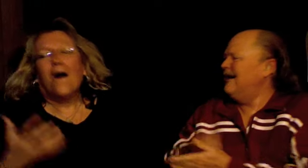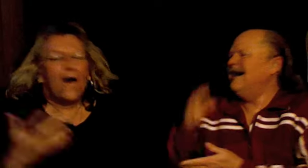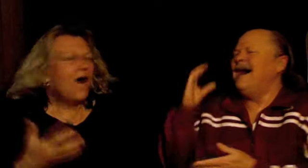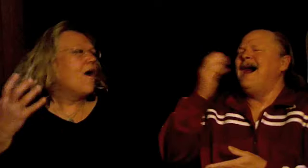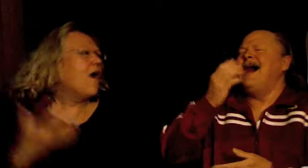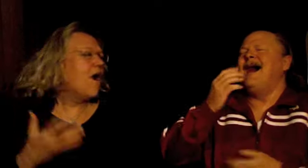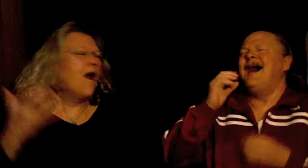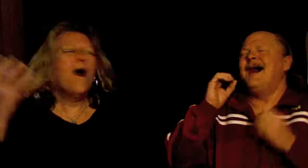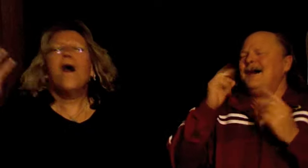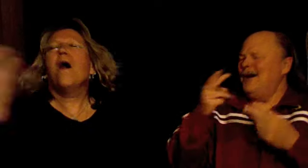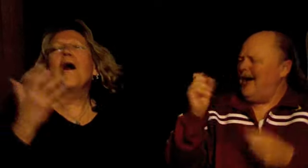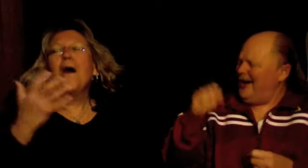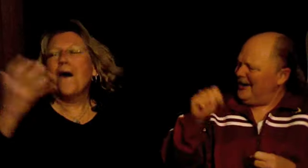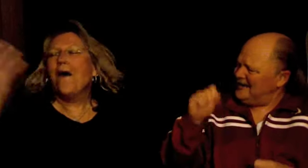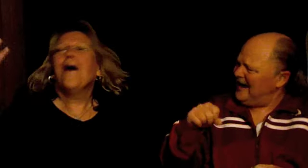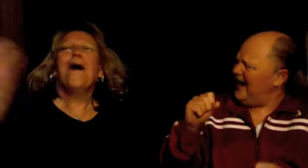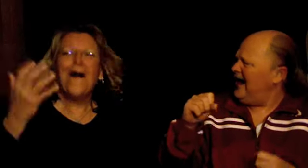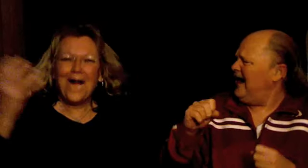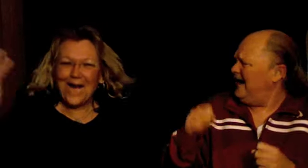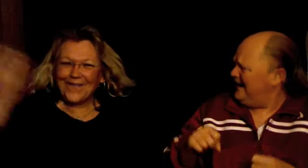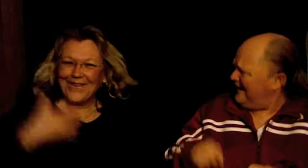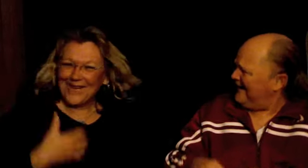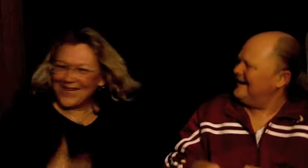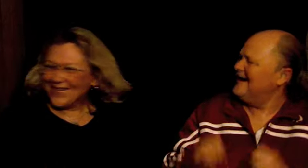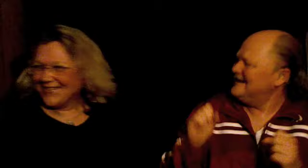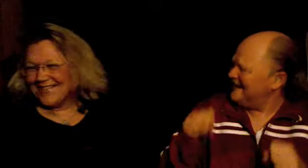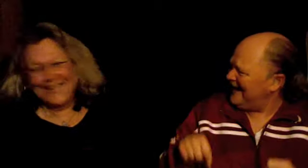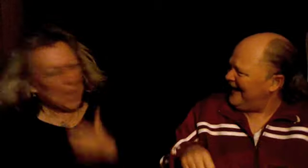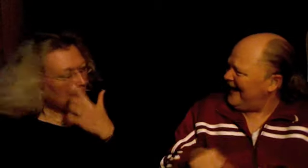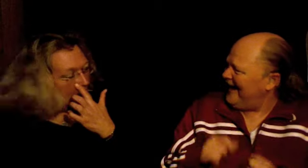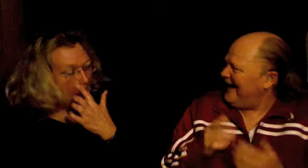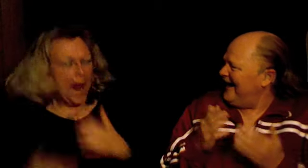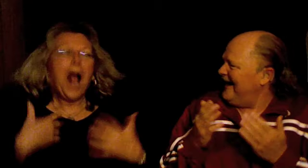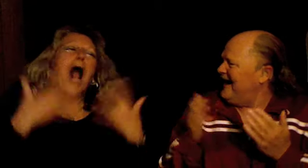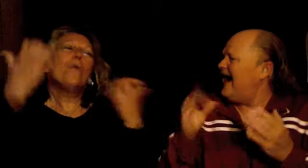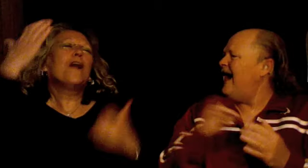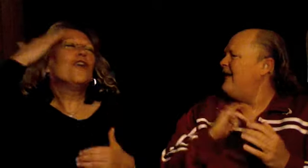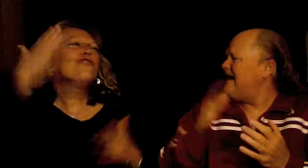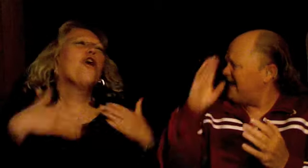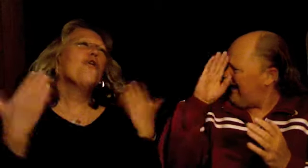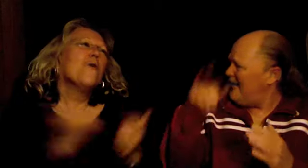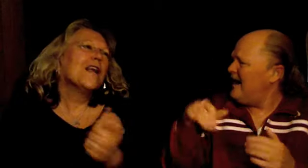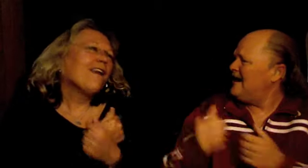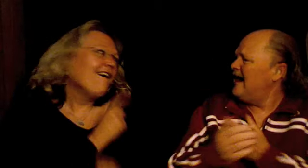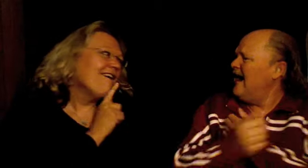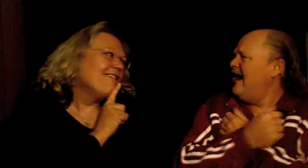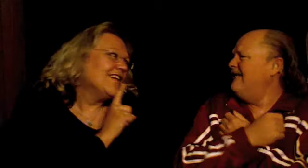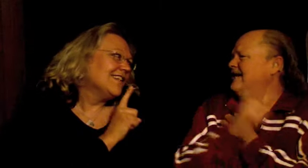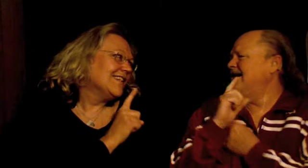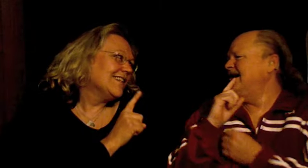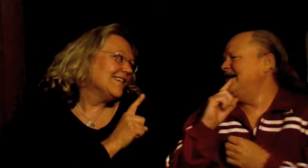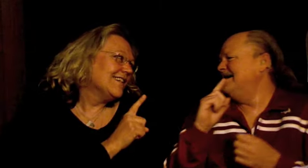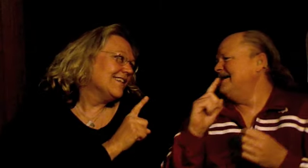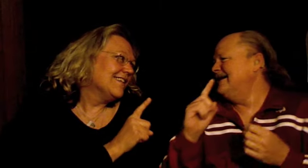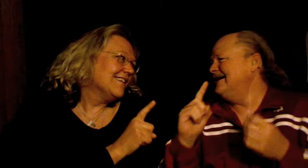want to know I'll be with